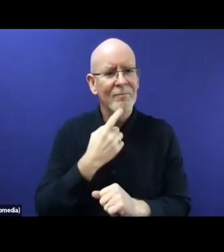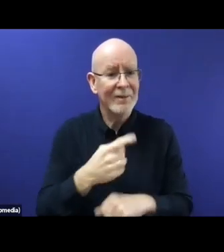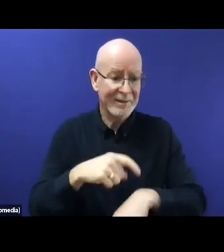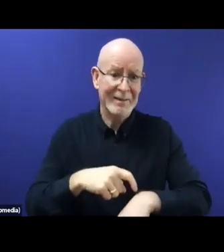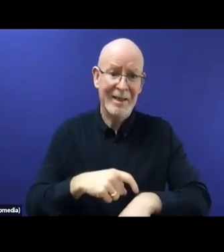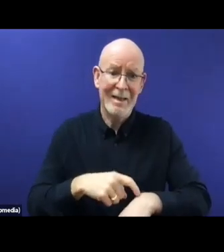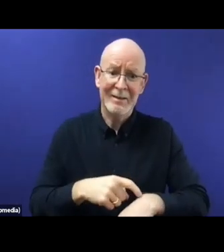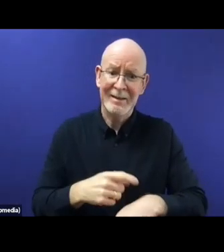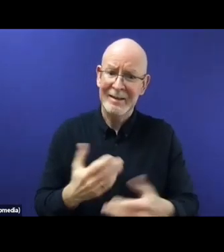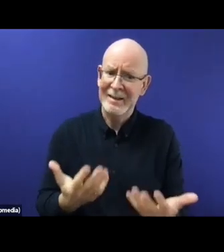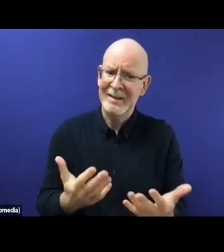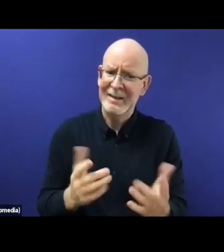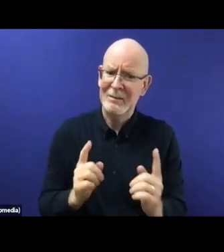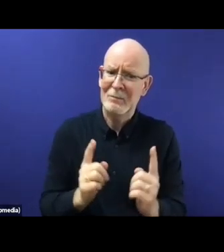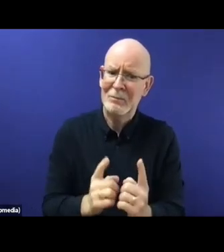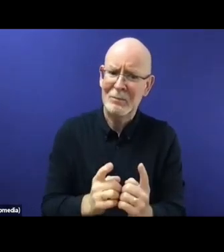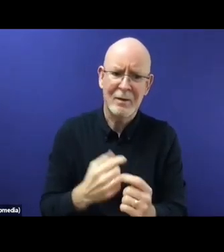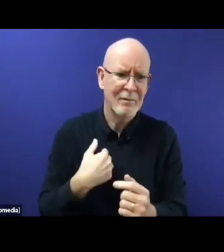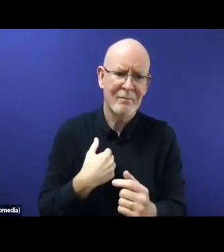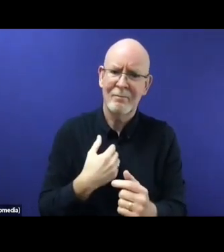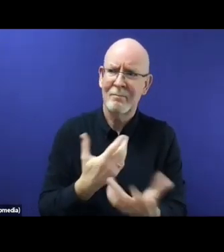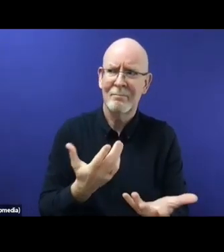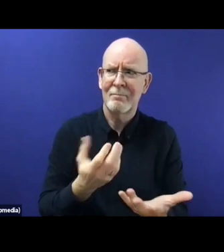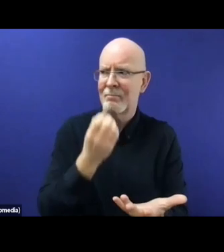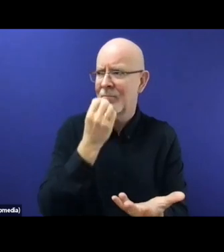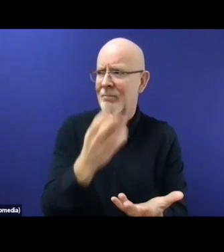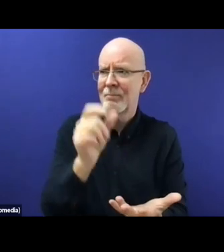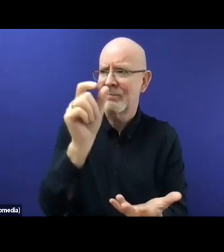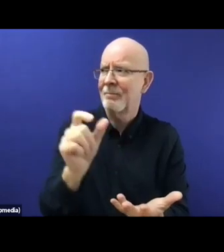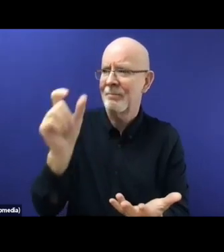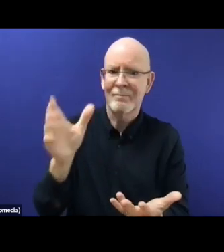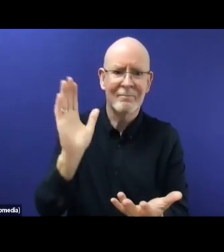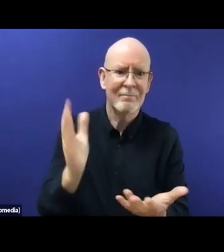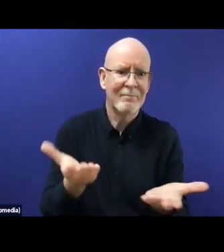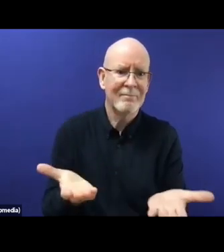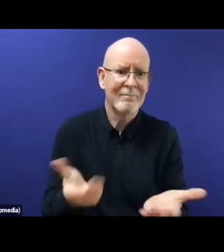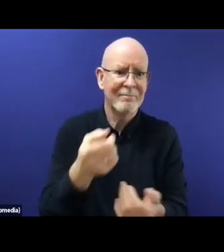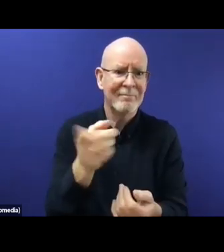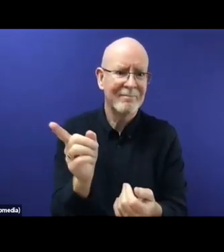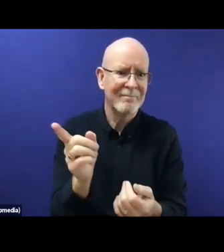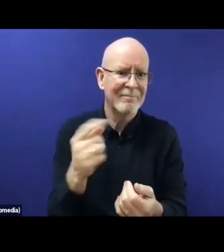words about the experience that's unfolding in the humanitarian disaster in